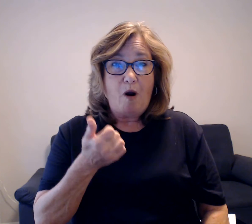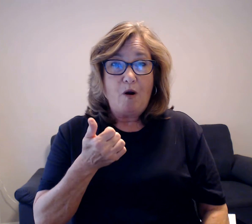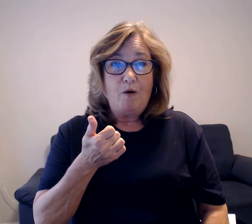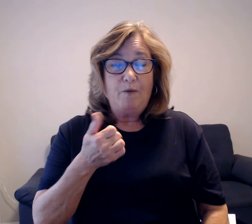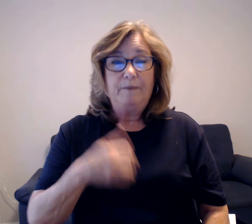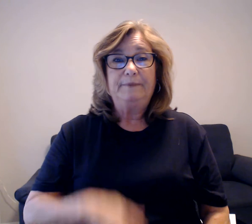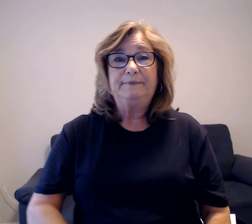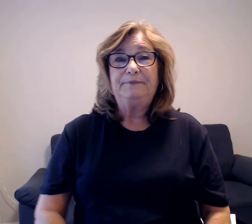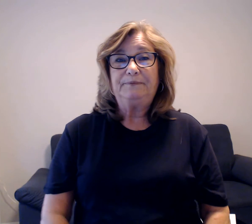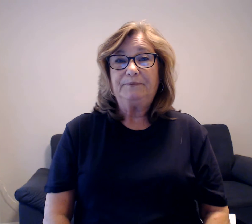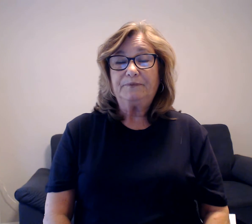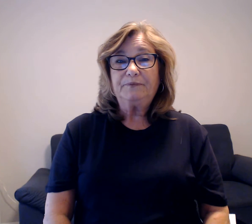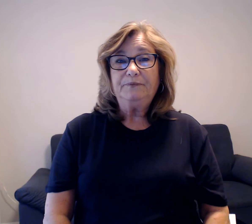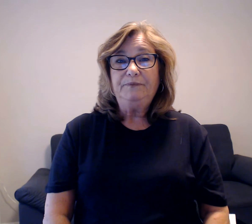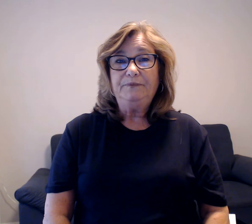Number 4.